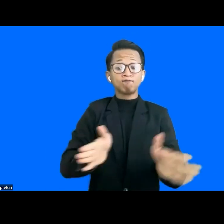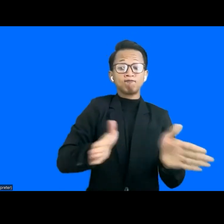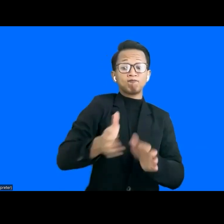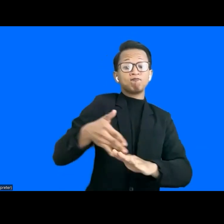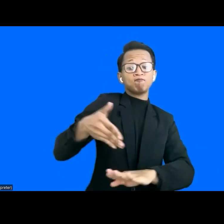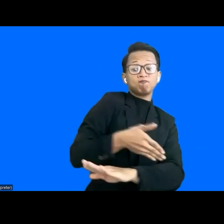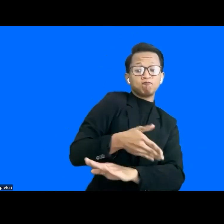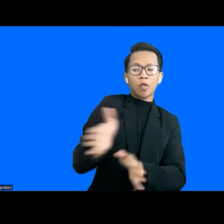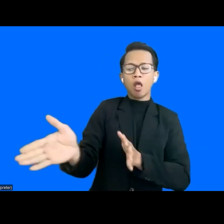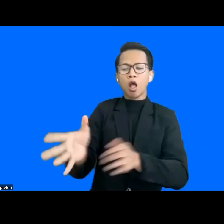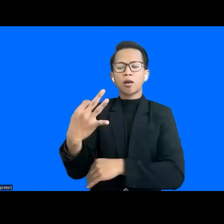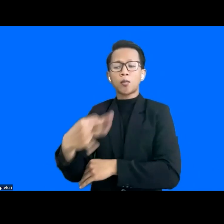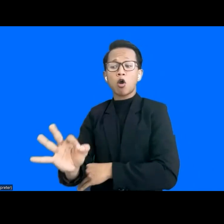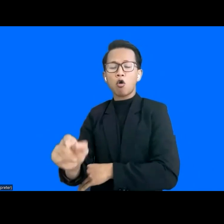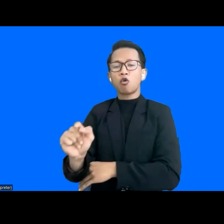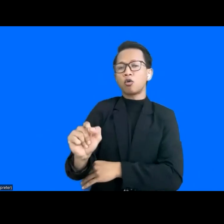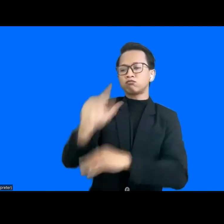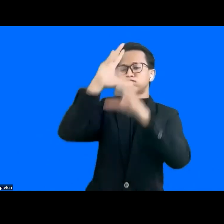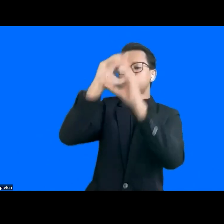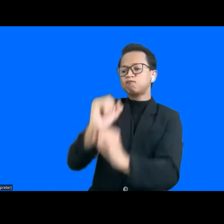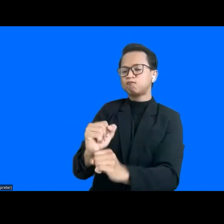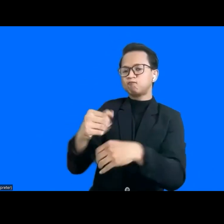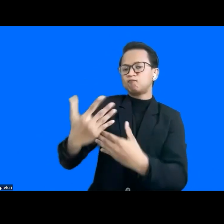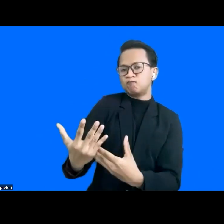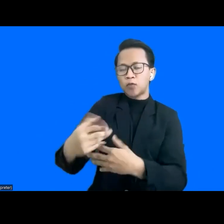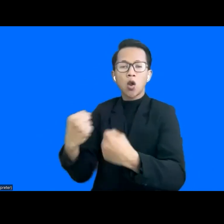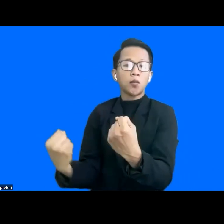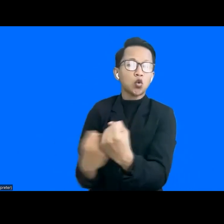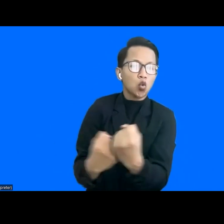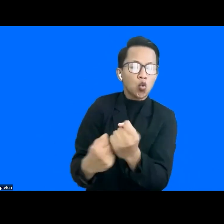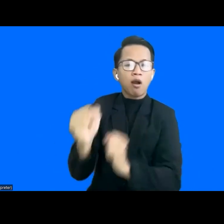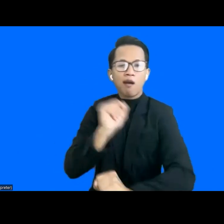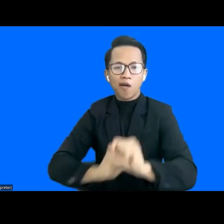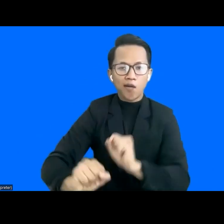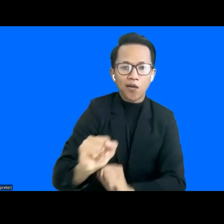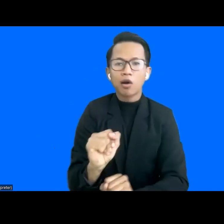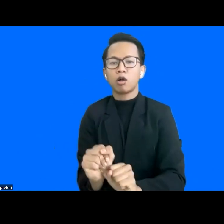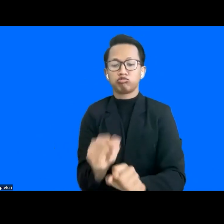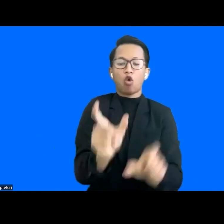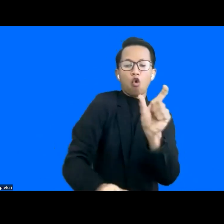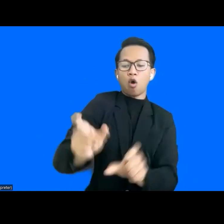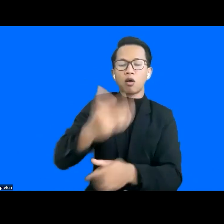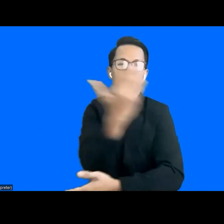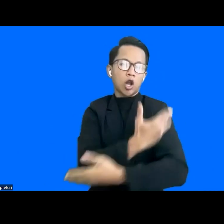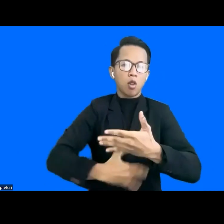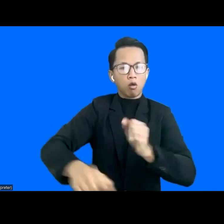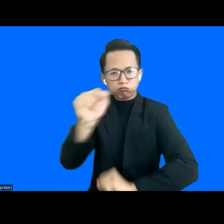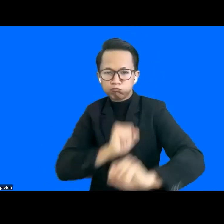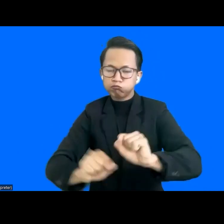will be underpinned by a core principle of supporting an active and central role for people with a disability.